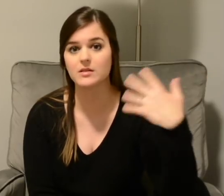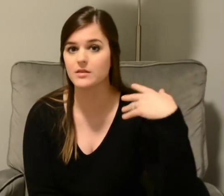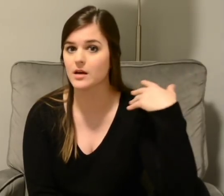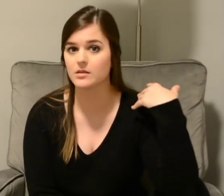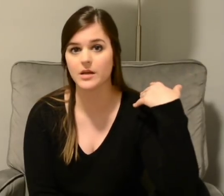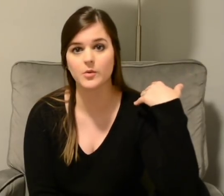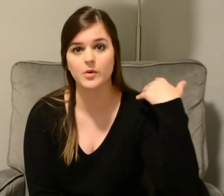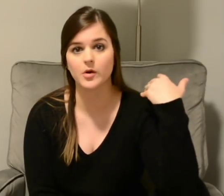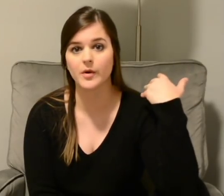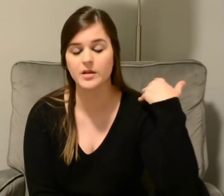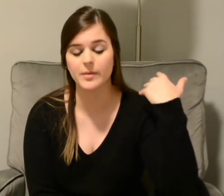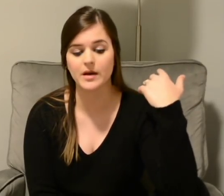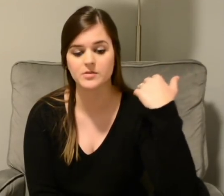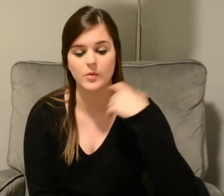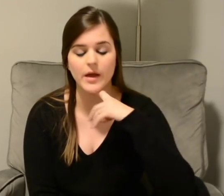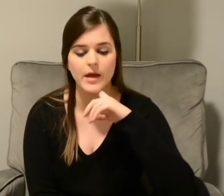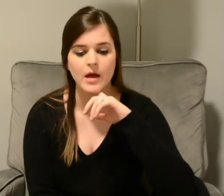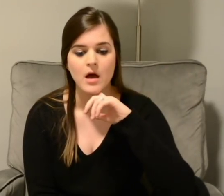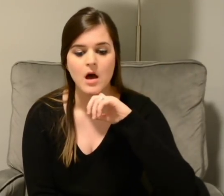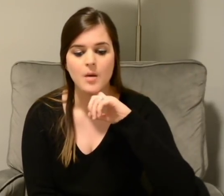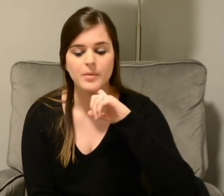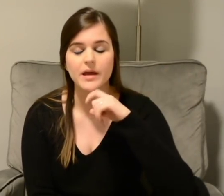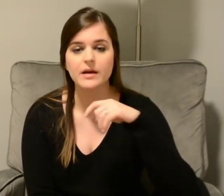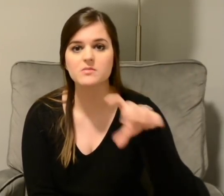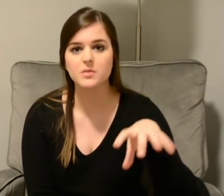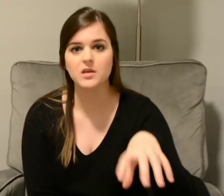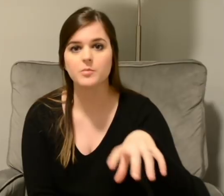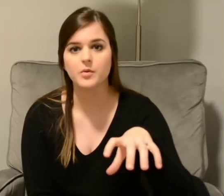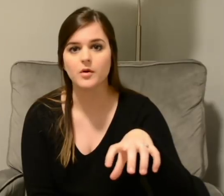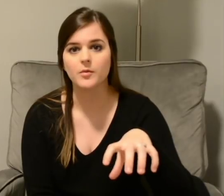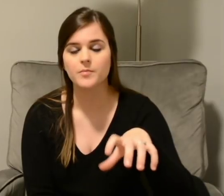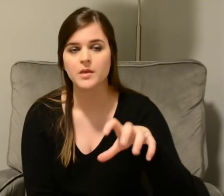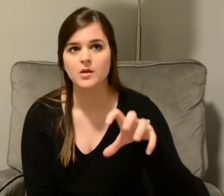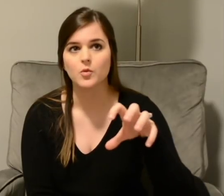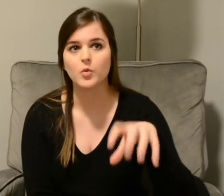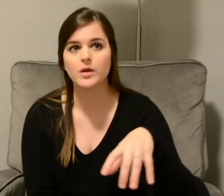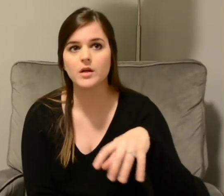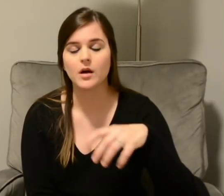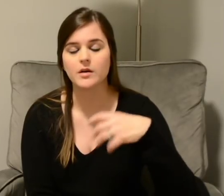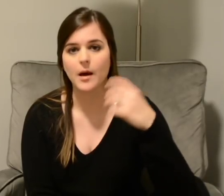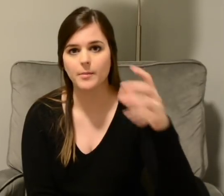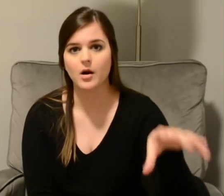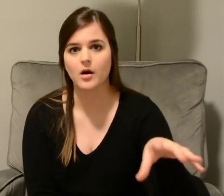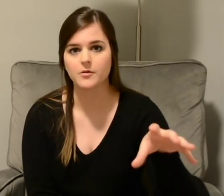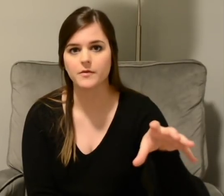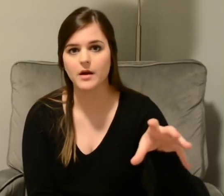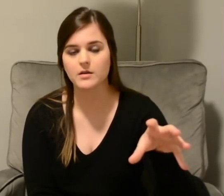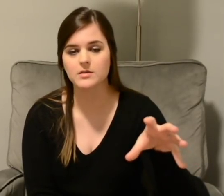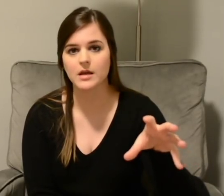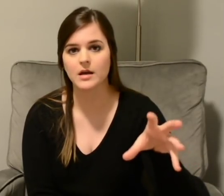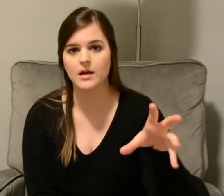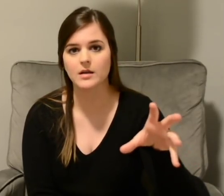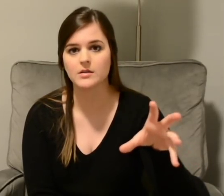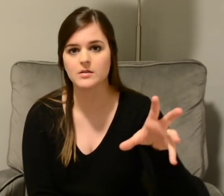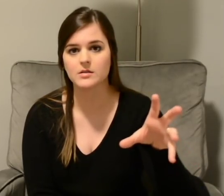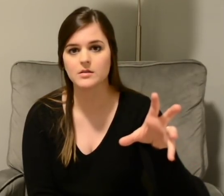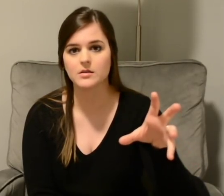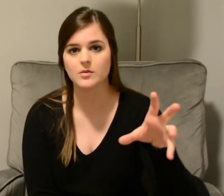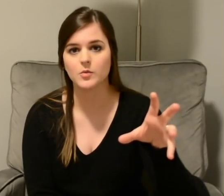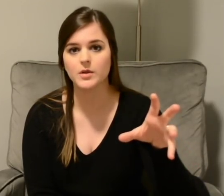that they were going to pass away. But as people, we are not perfect. And we